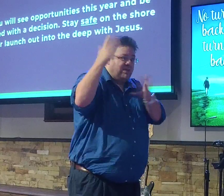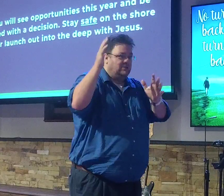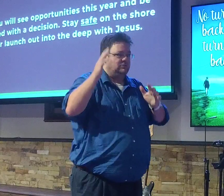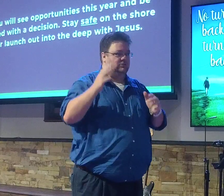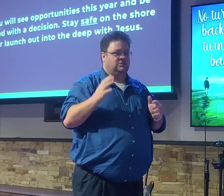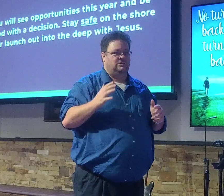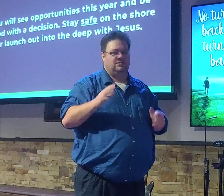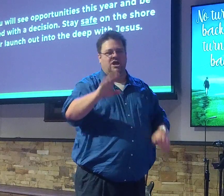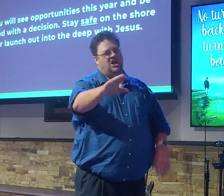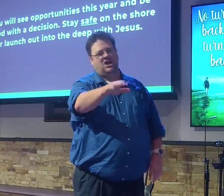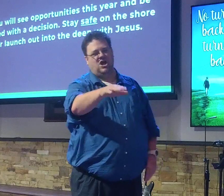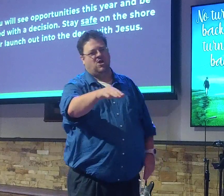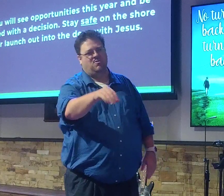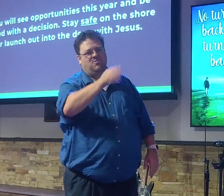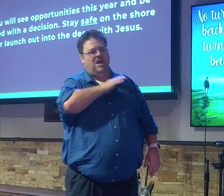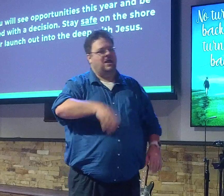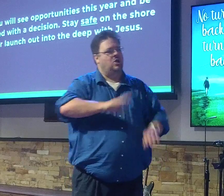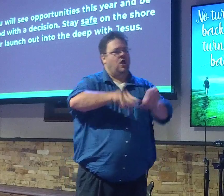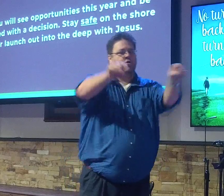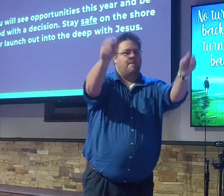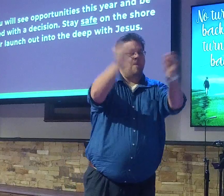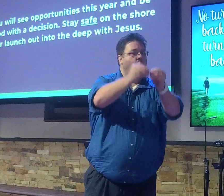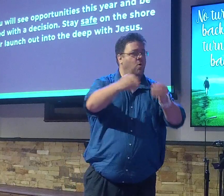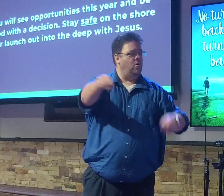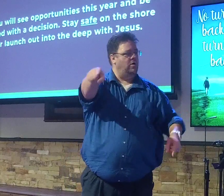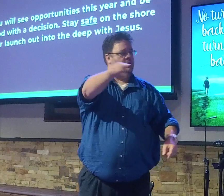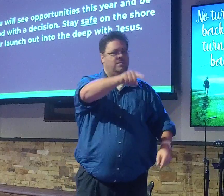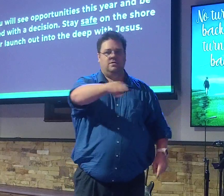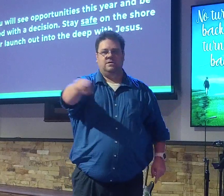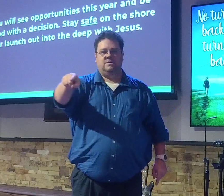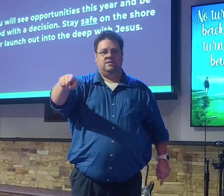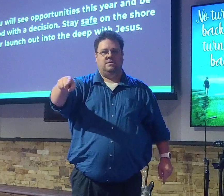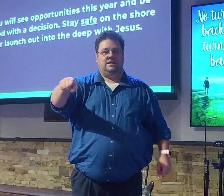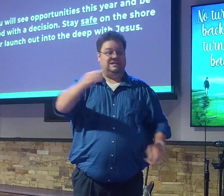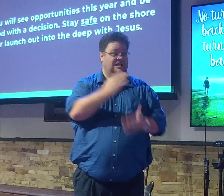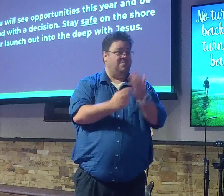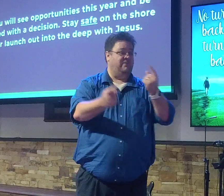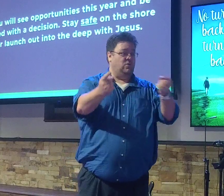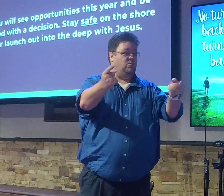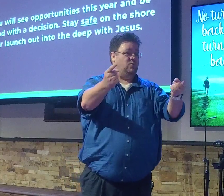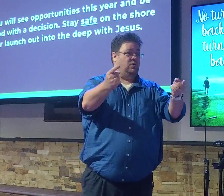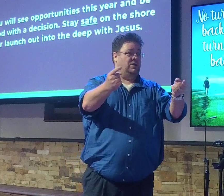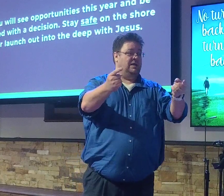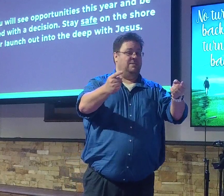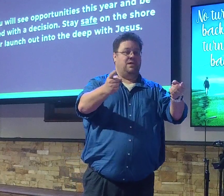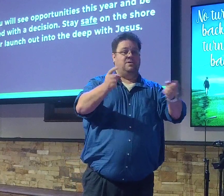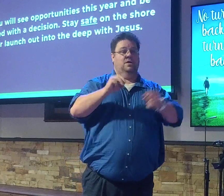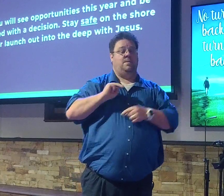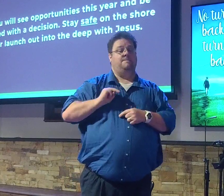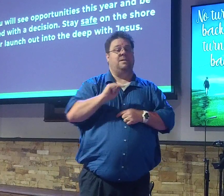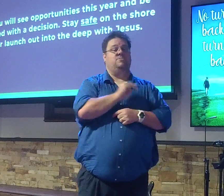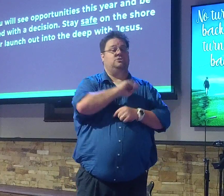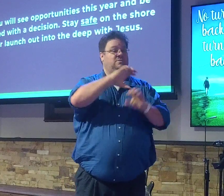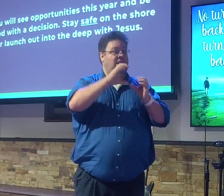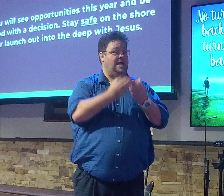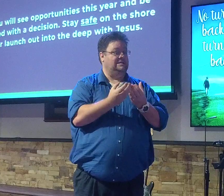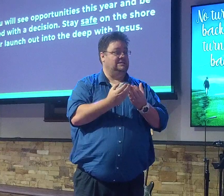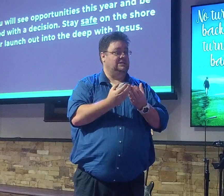is calling you to do more. And for some of you, it looks like that. Hey, I need to go to the membership class. I need a church home. I need to be committed